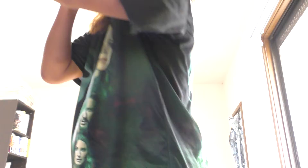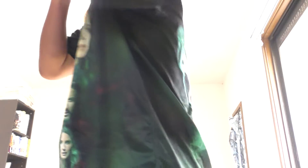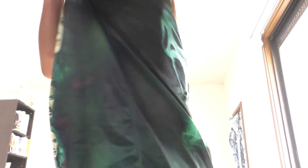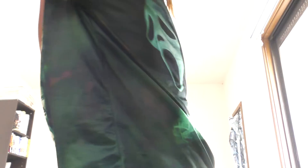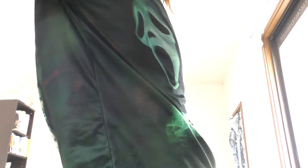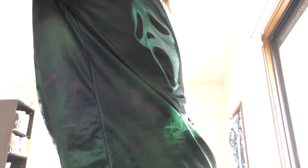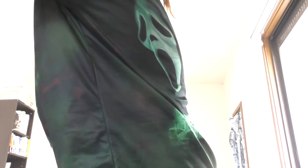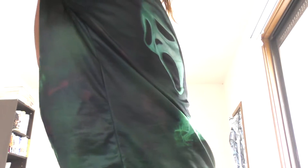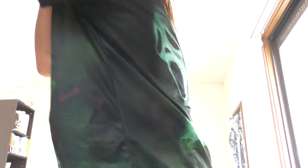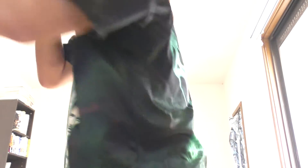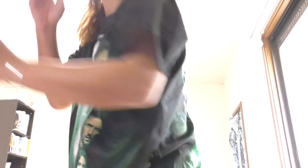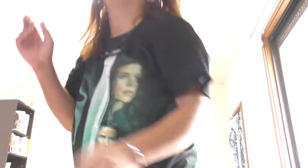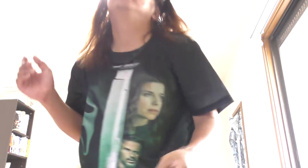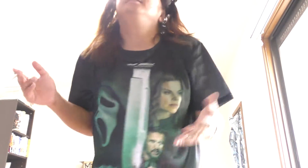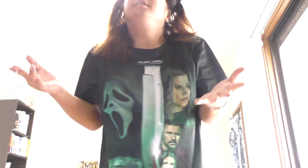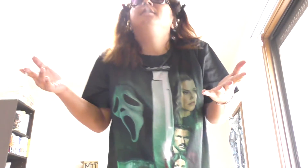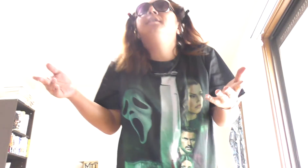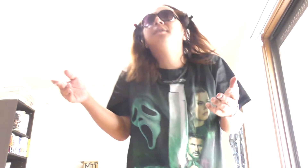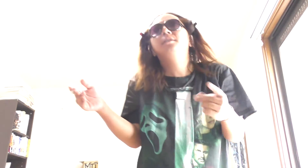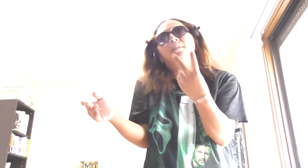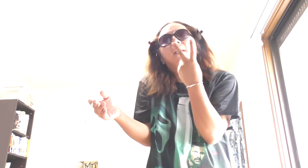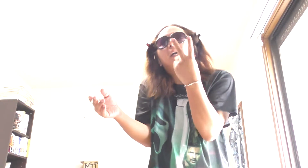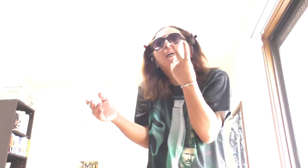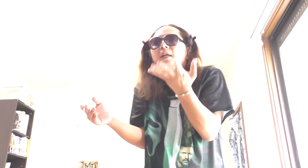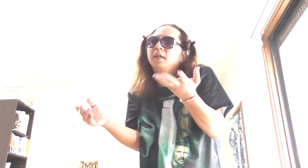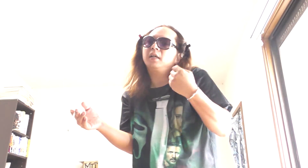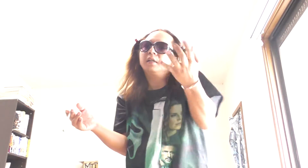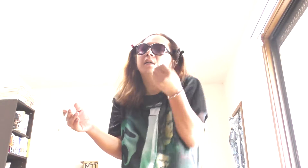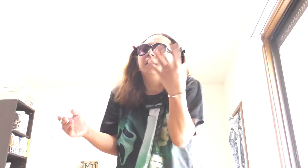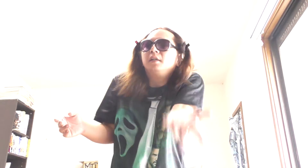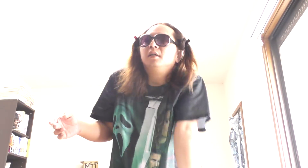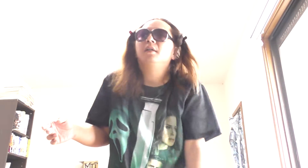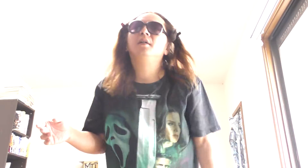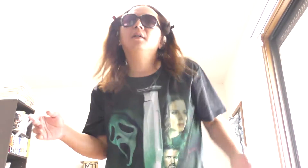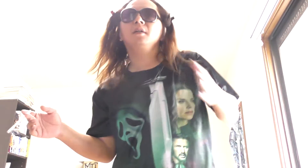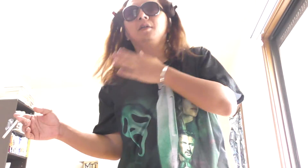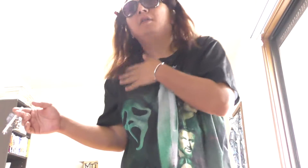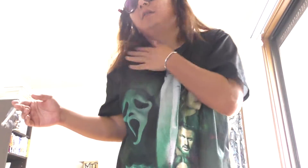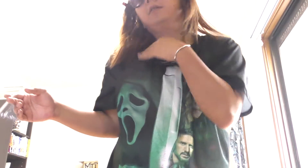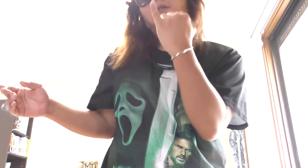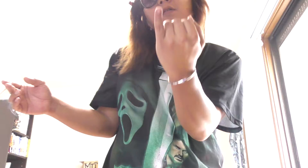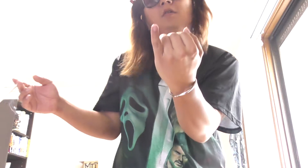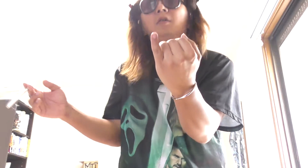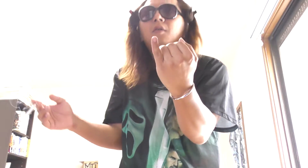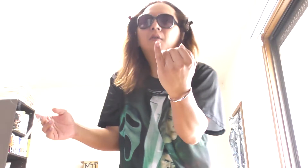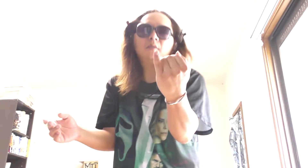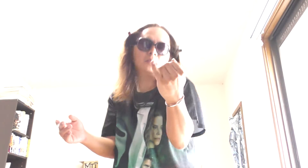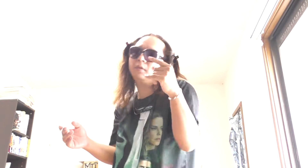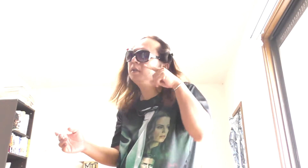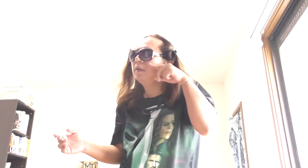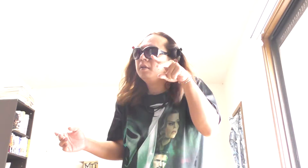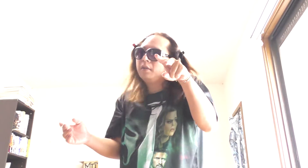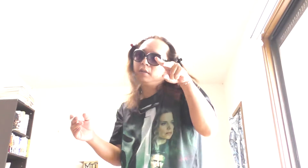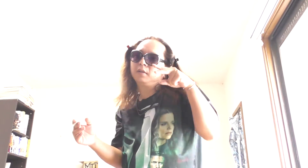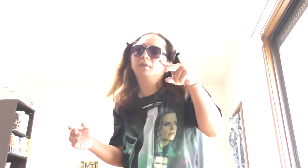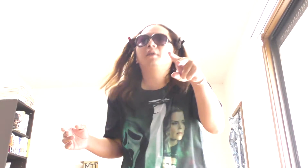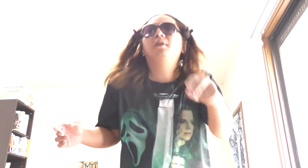Once bitten and twice shy, I keep my distance, but you still catch my